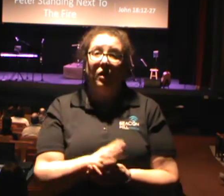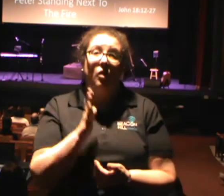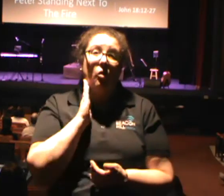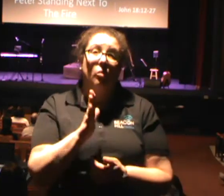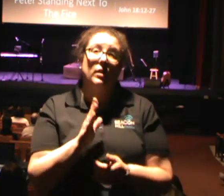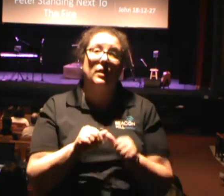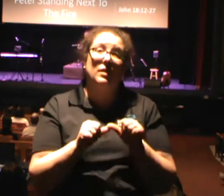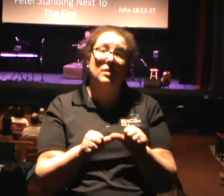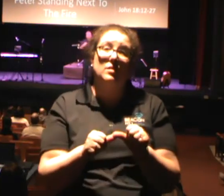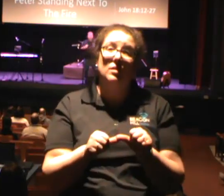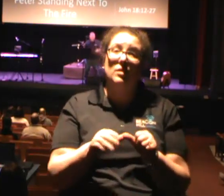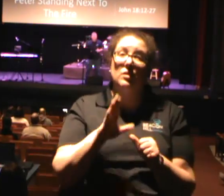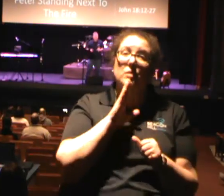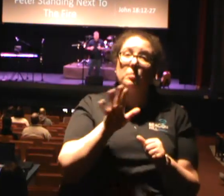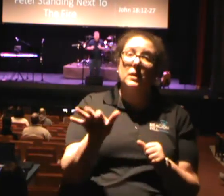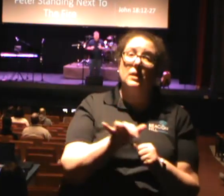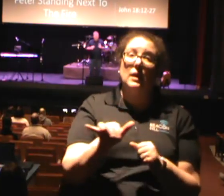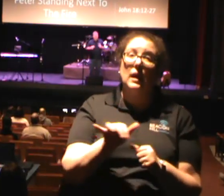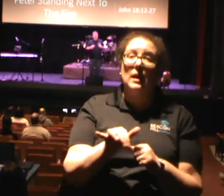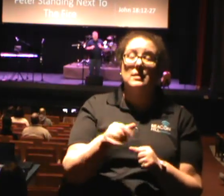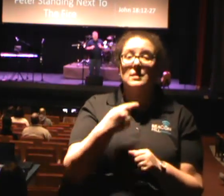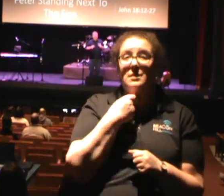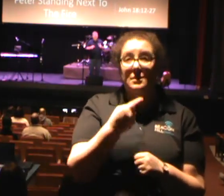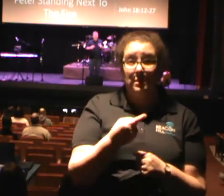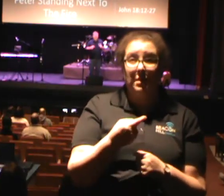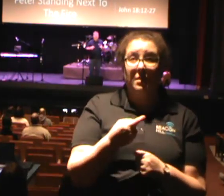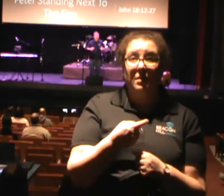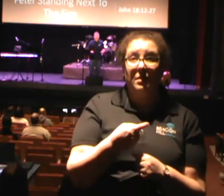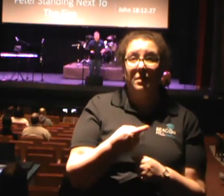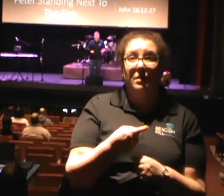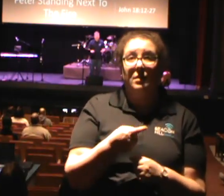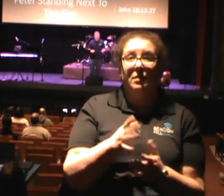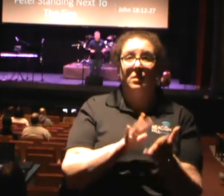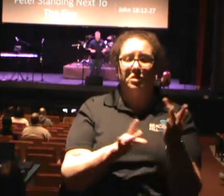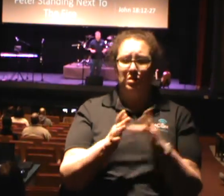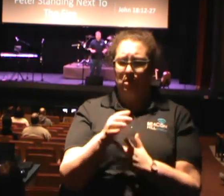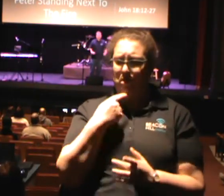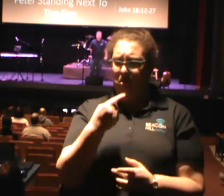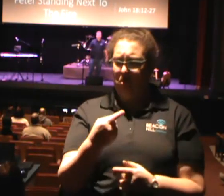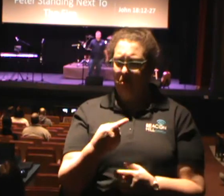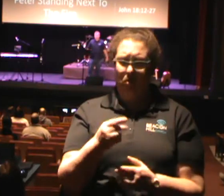was going to be? And yet he responded with, I am not.